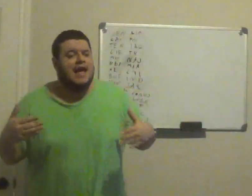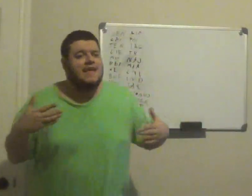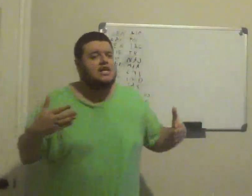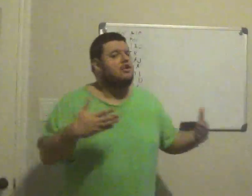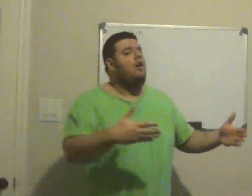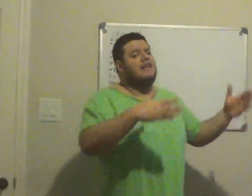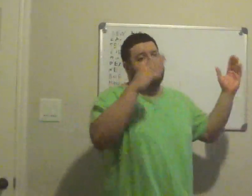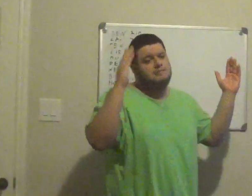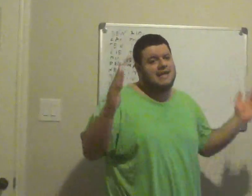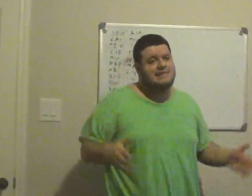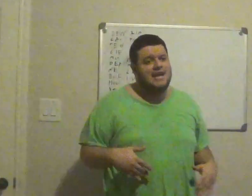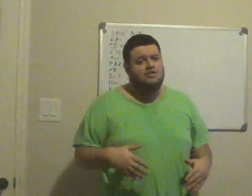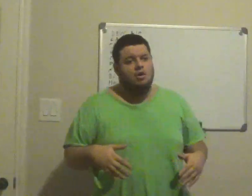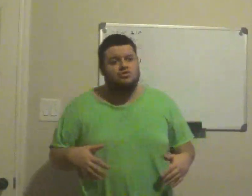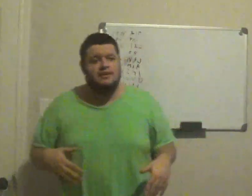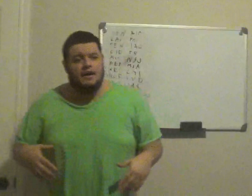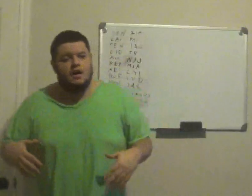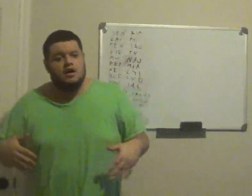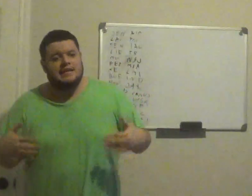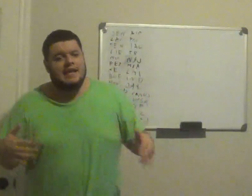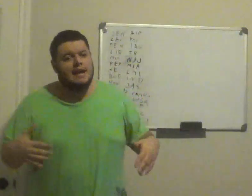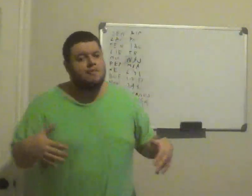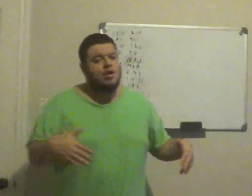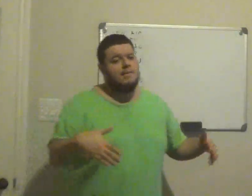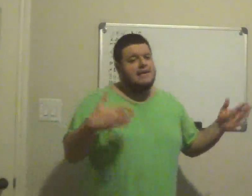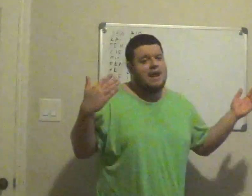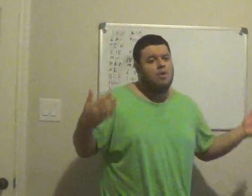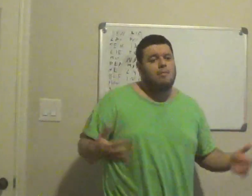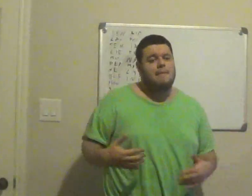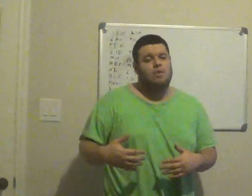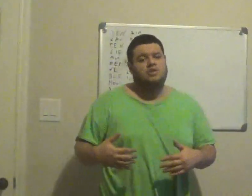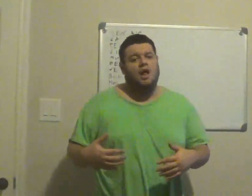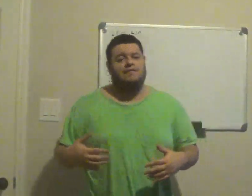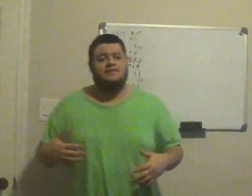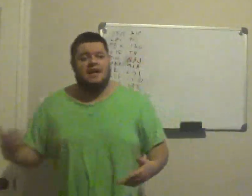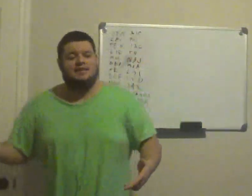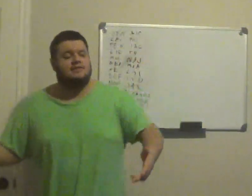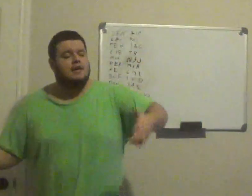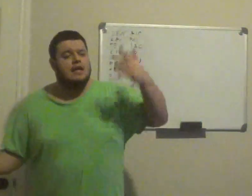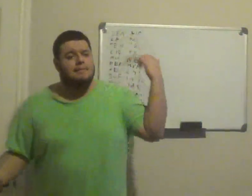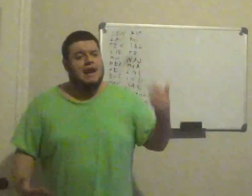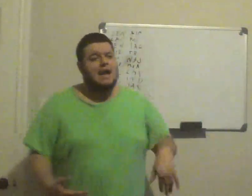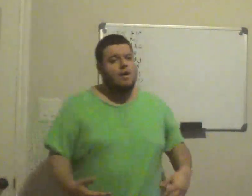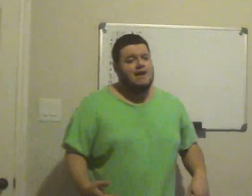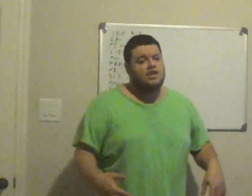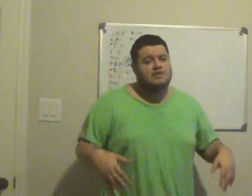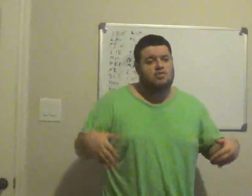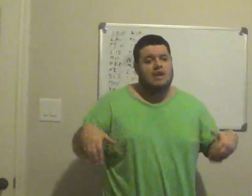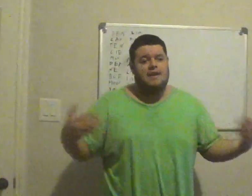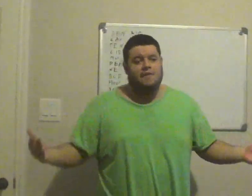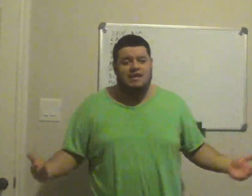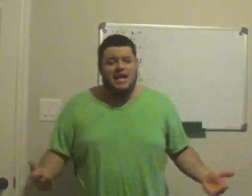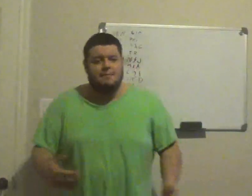and they just, oh, let's just buy a ticket to go see the game, we don't even care, we're Dolphins fans, but hey, whatever, it's still an NFL game,